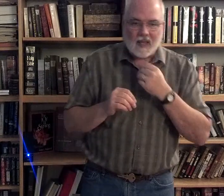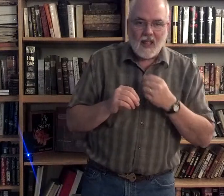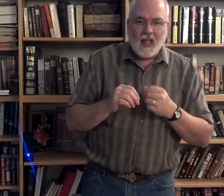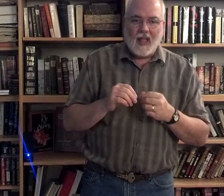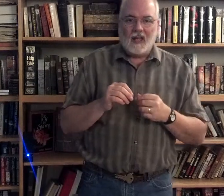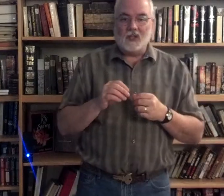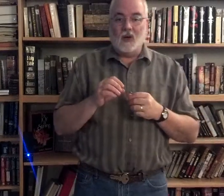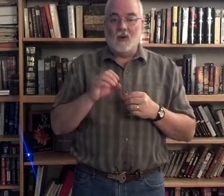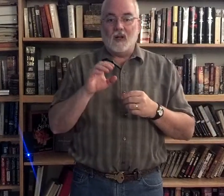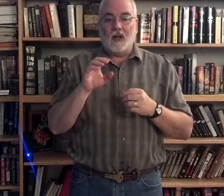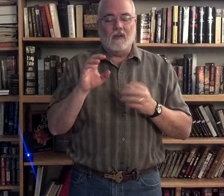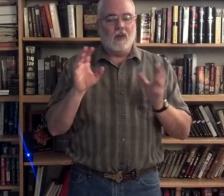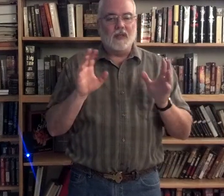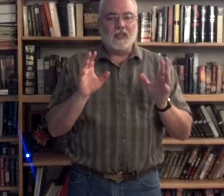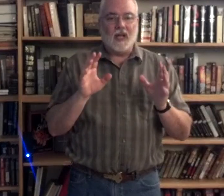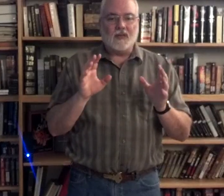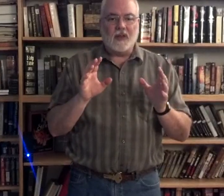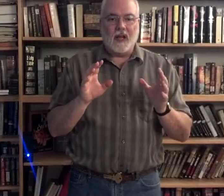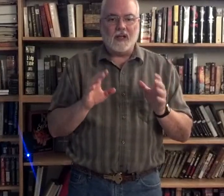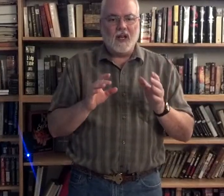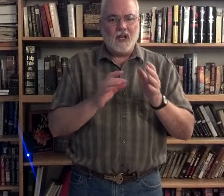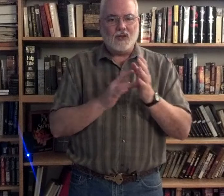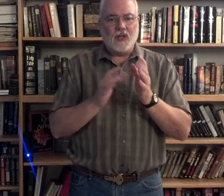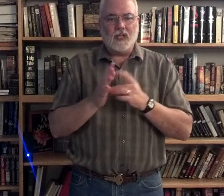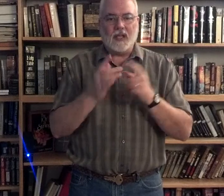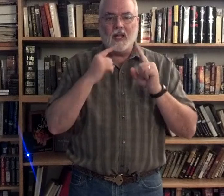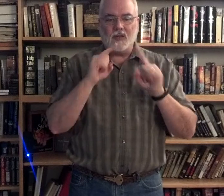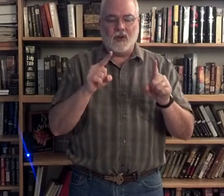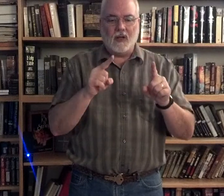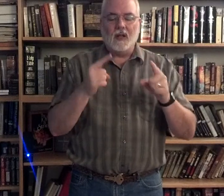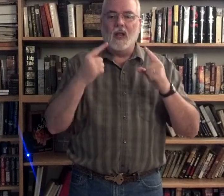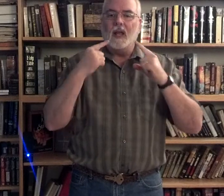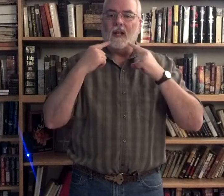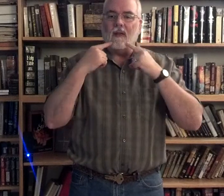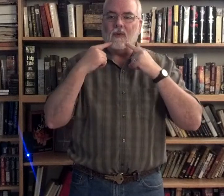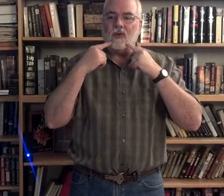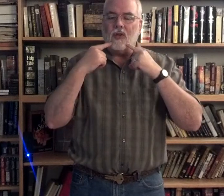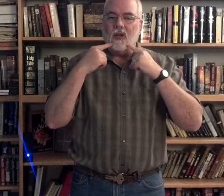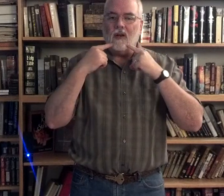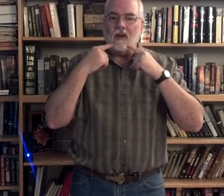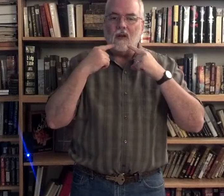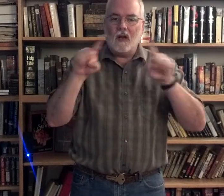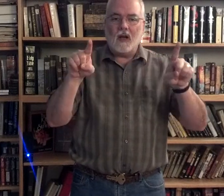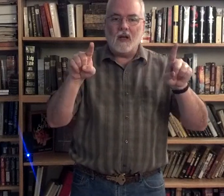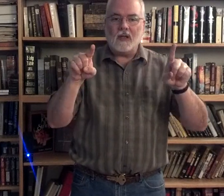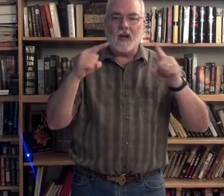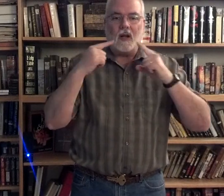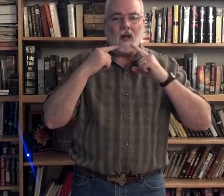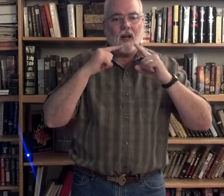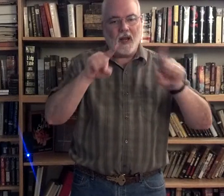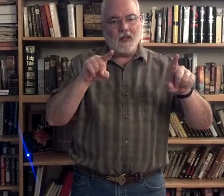And so, the signs for that. Jesus answered. Take from the chin, and it's kind of answered.